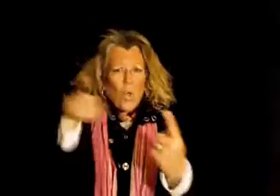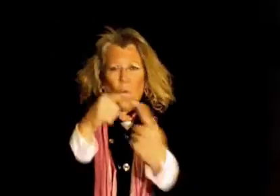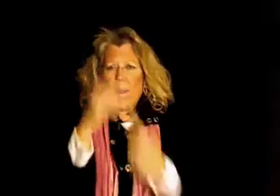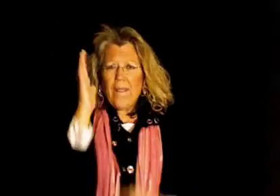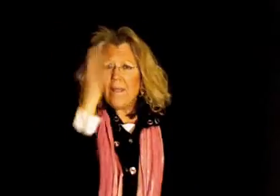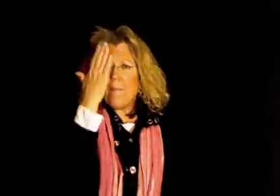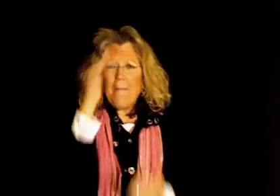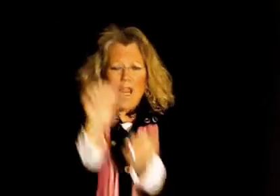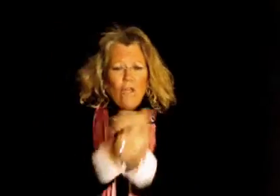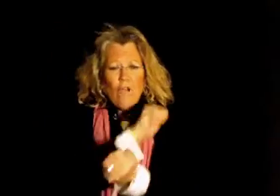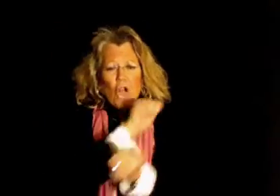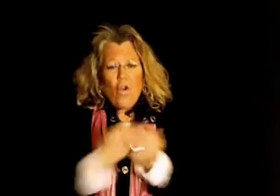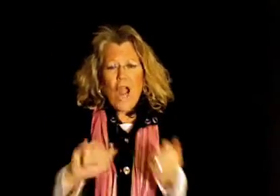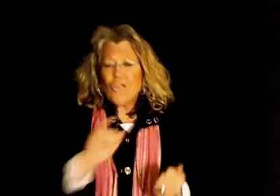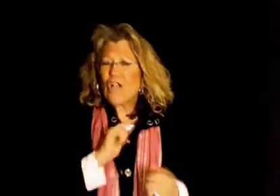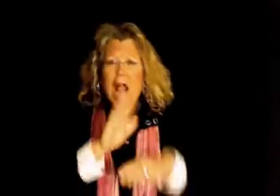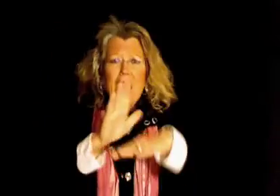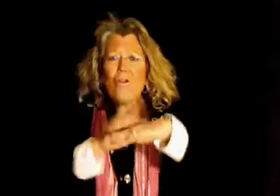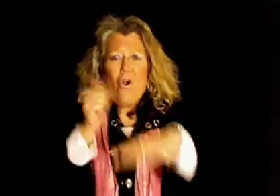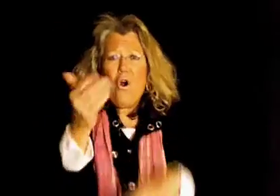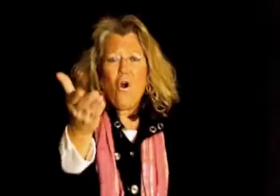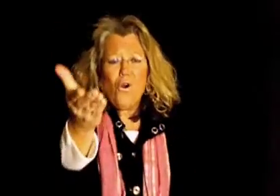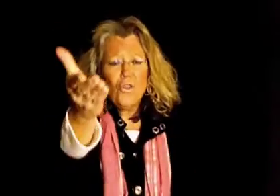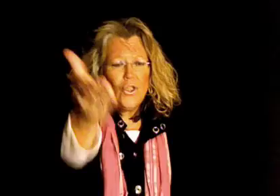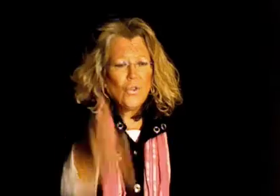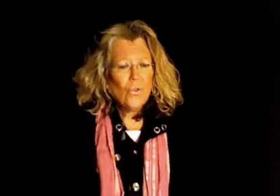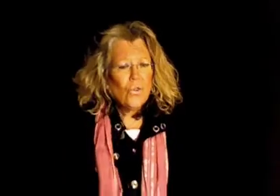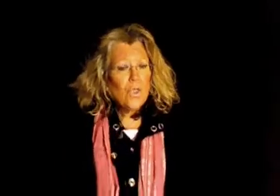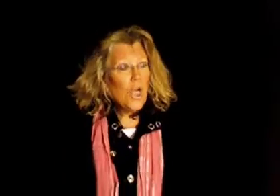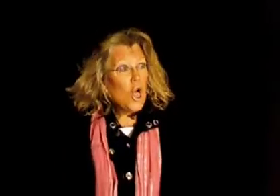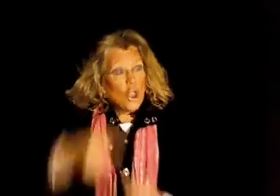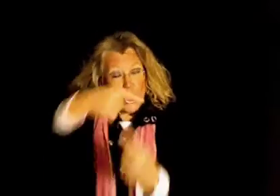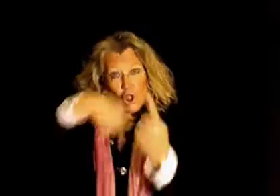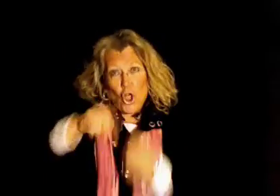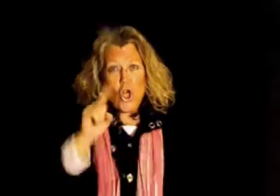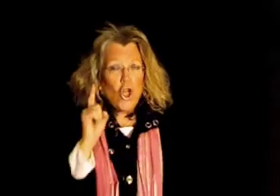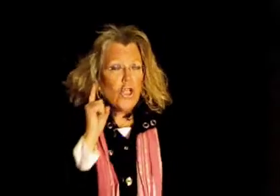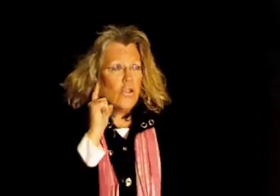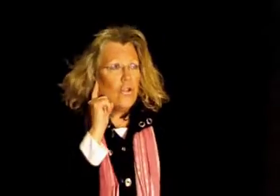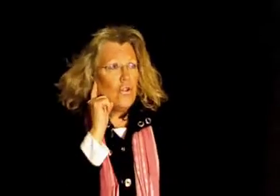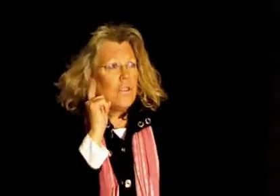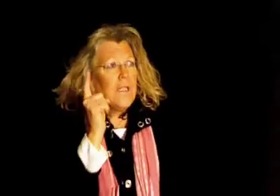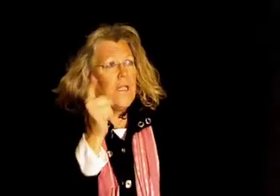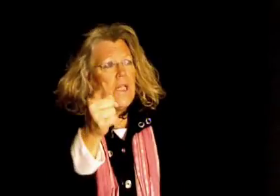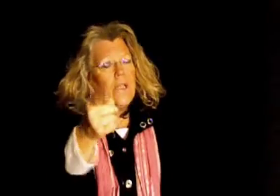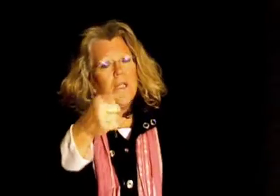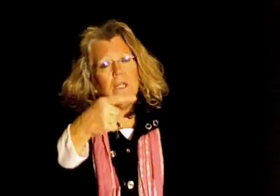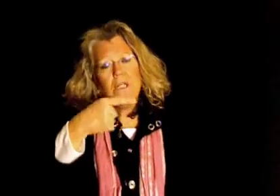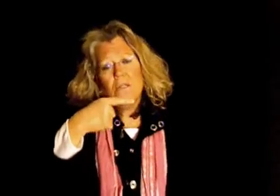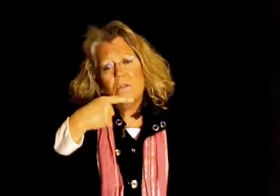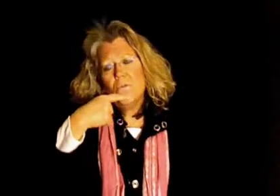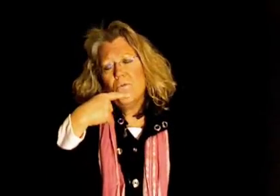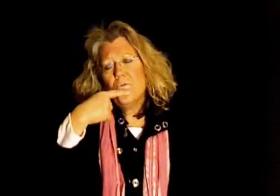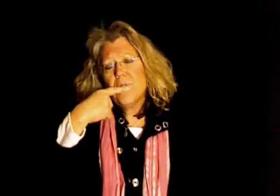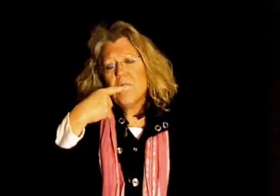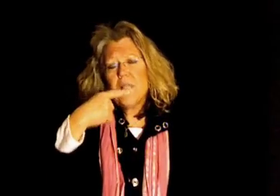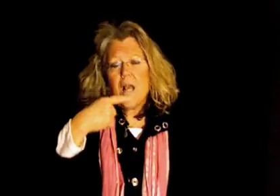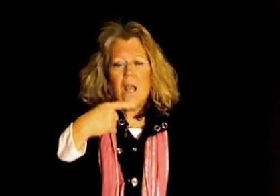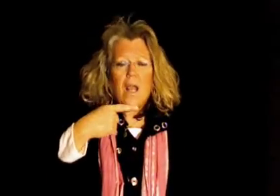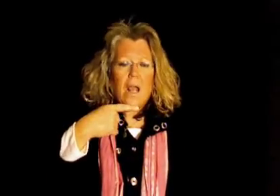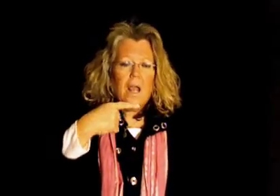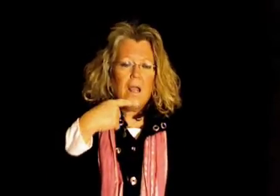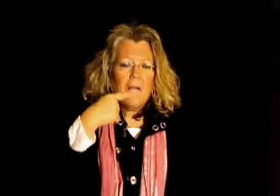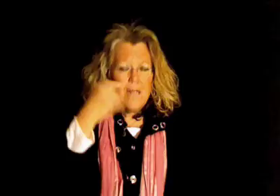When a mirror crashed, I called you It's hard to hear you